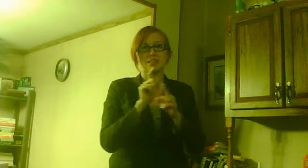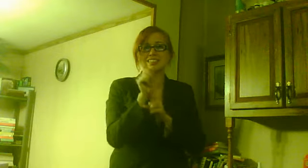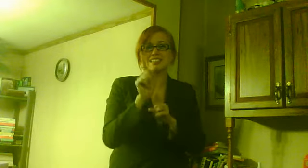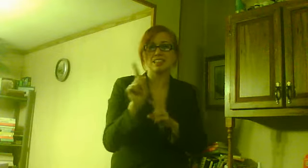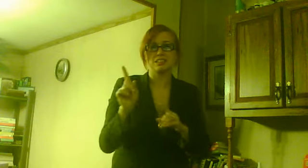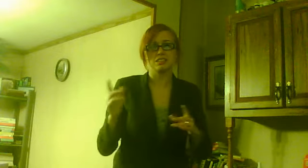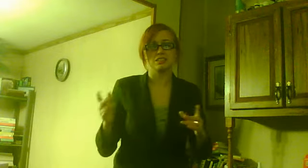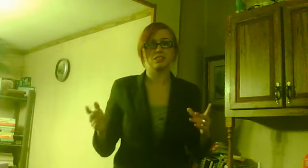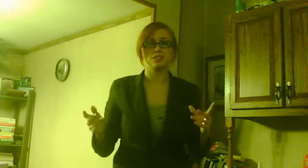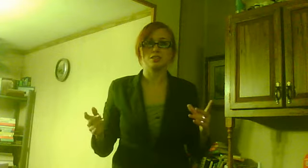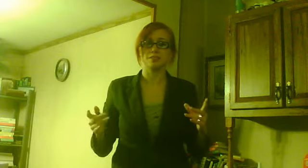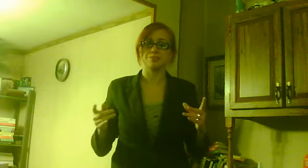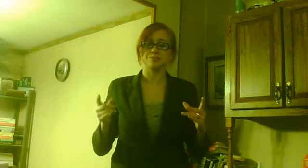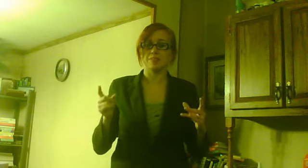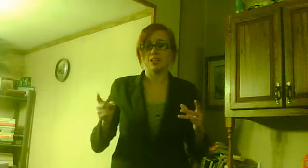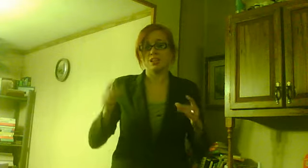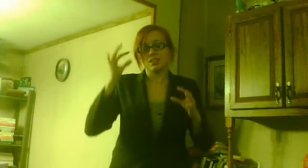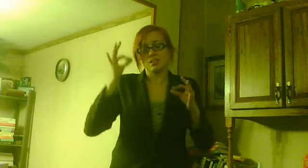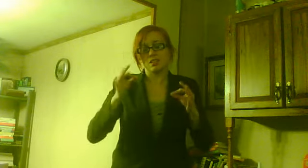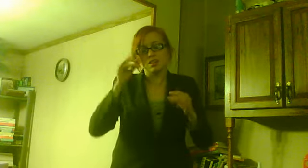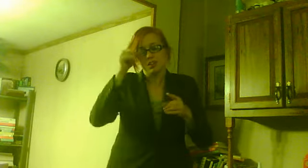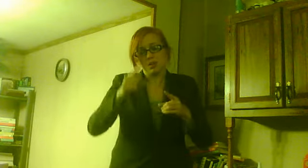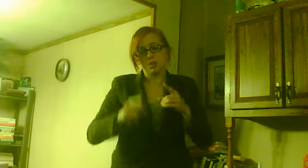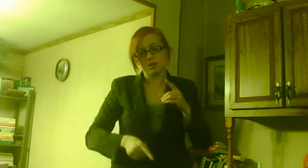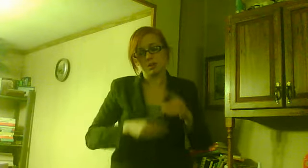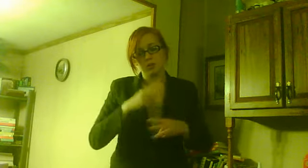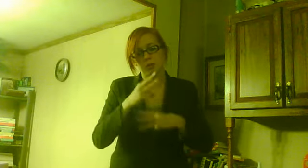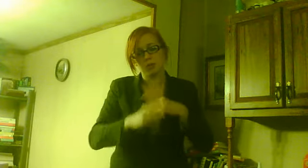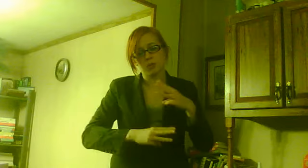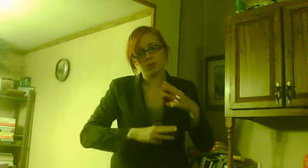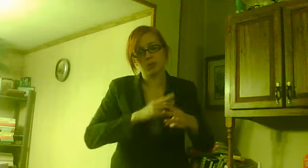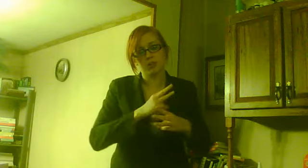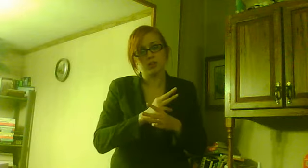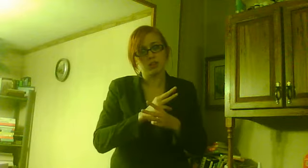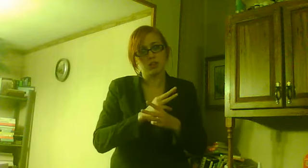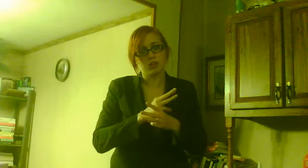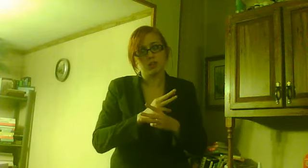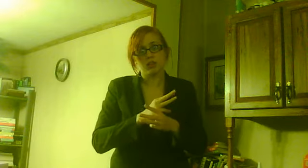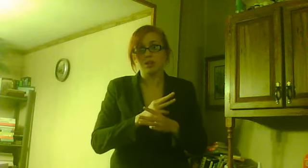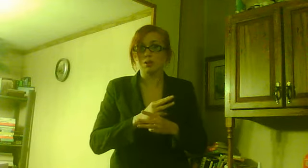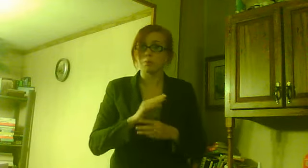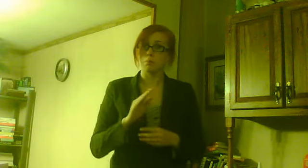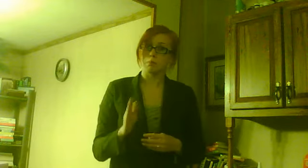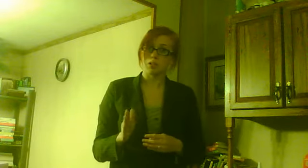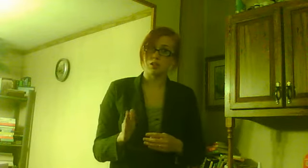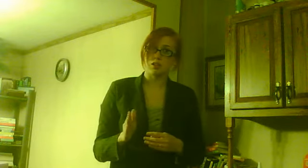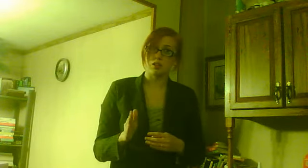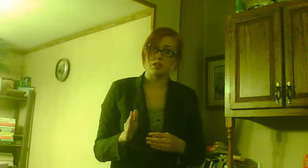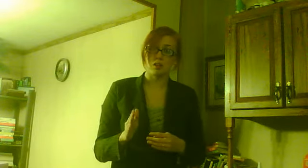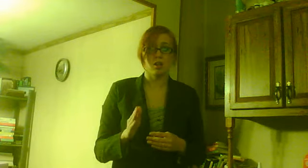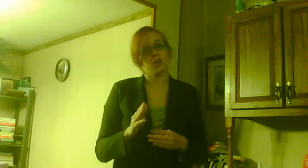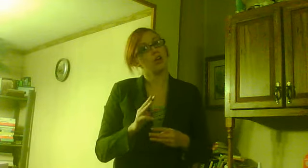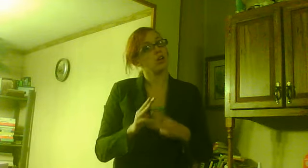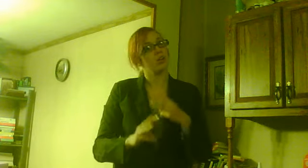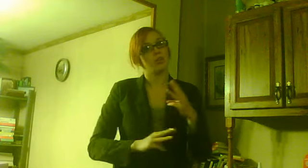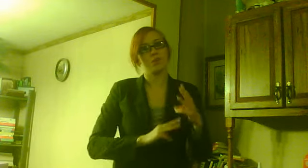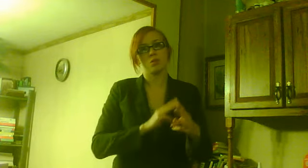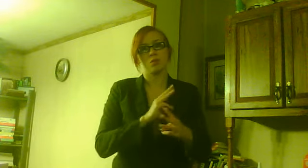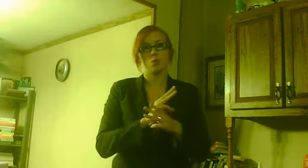So when he wanted to go back down to earth, the earth was an overturned pit spot.